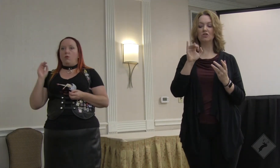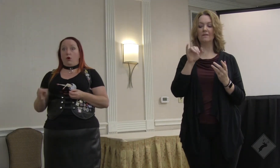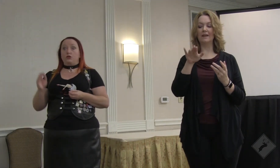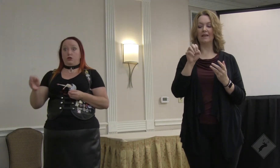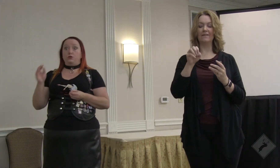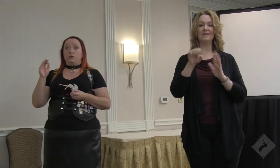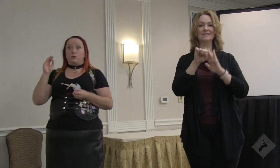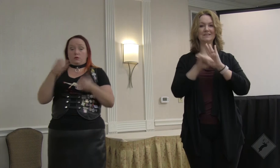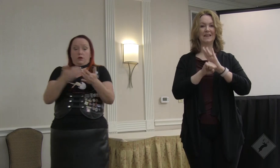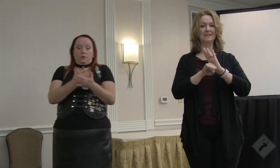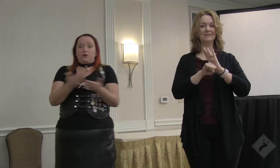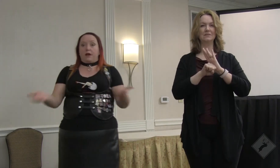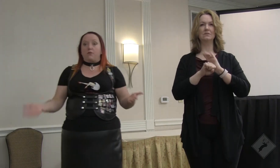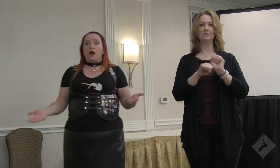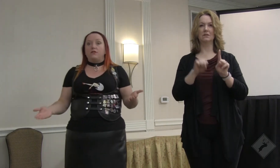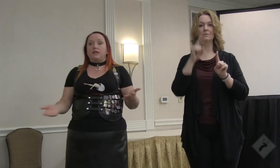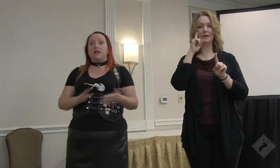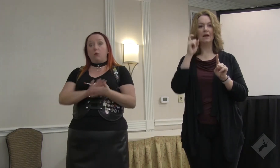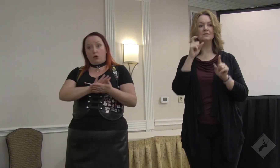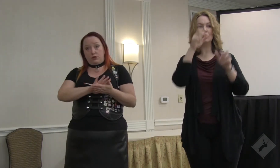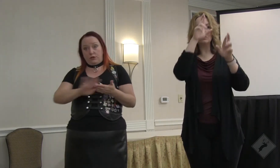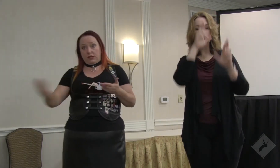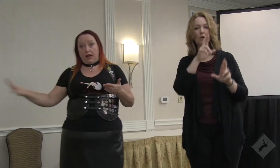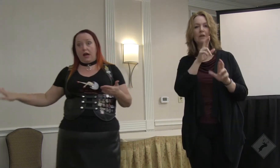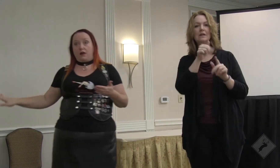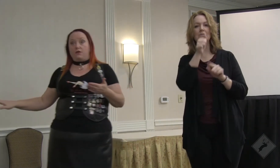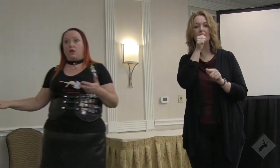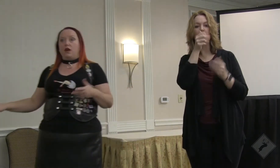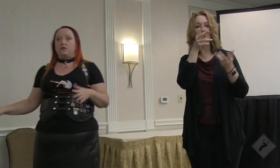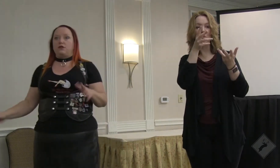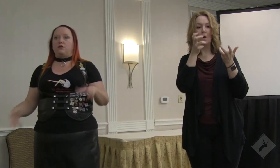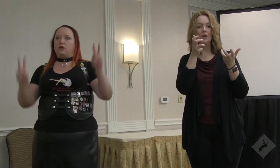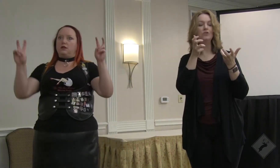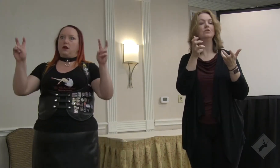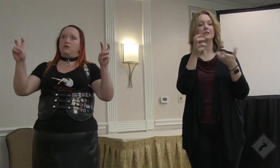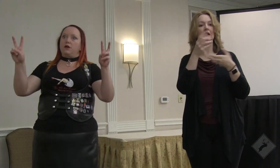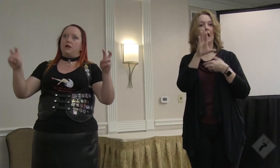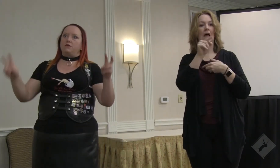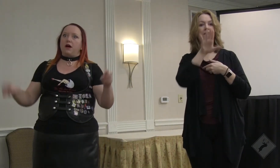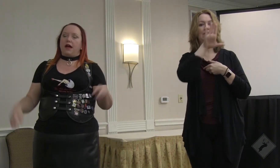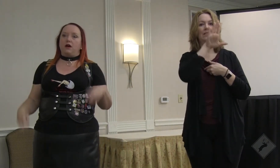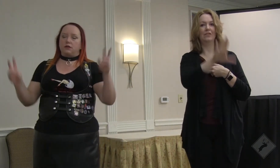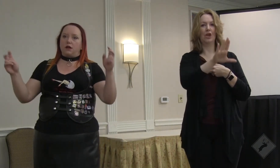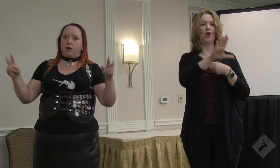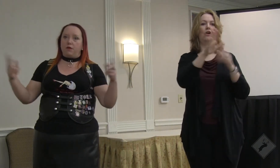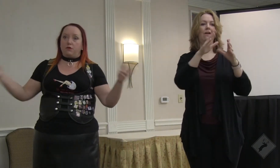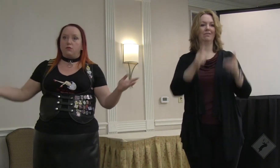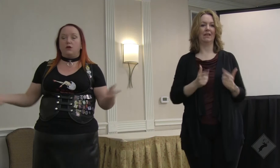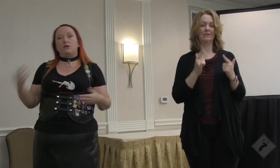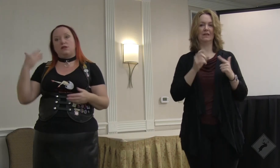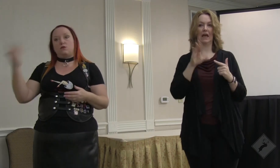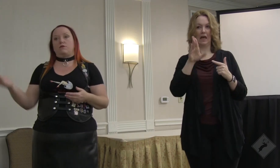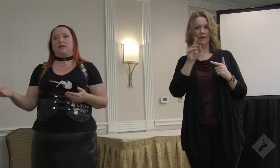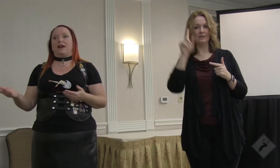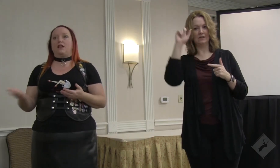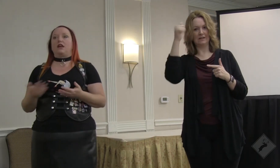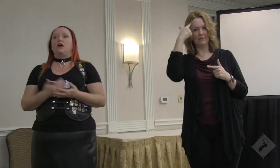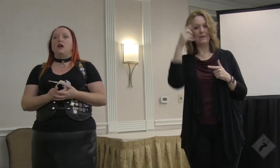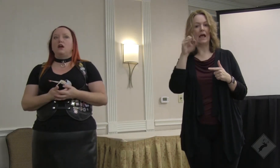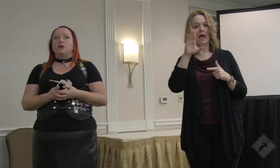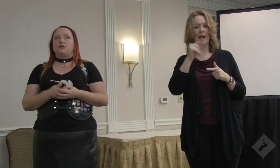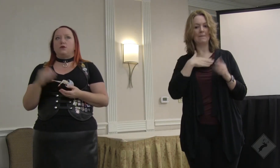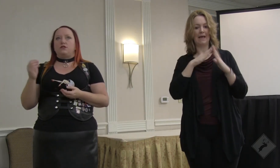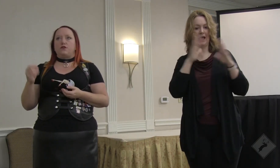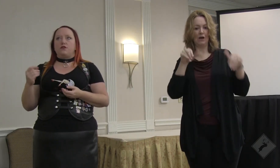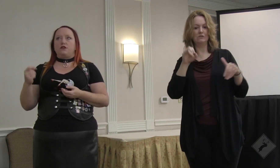want you, respect privacy and they want you to stay out of their lives, you know, get the government out of my house and out of my bedroom, you know, that sort of mentality.